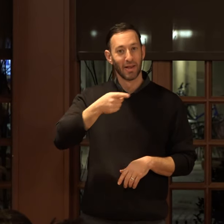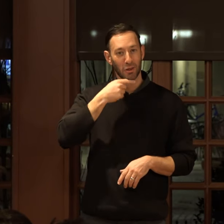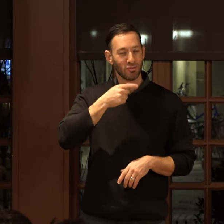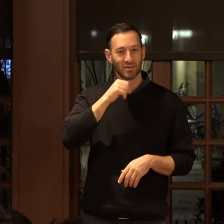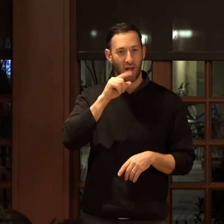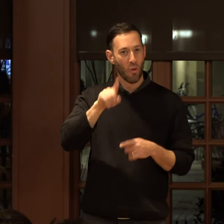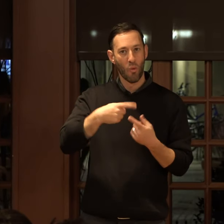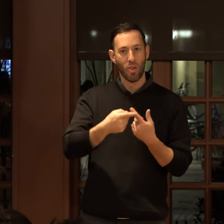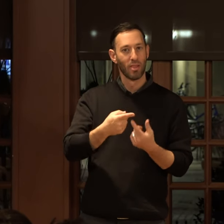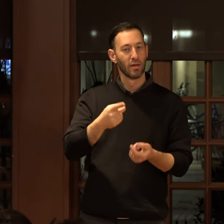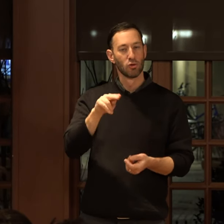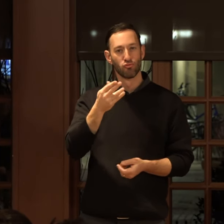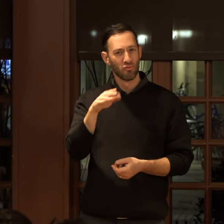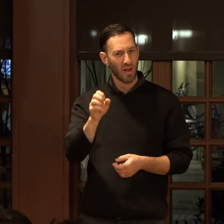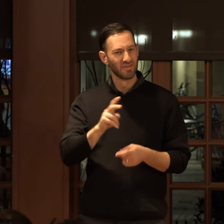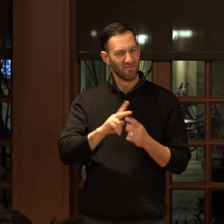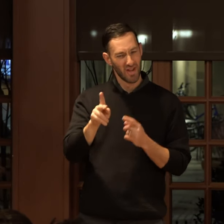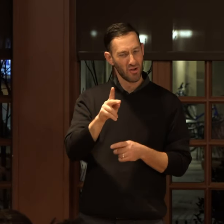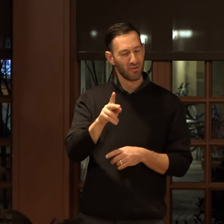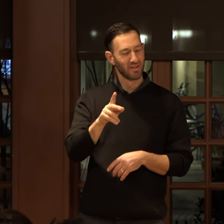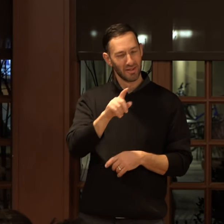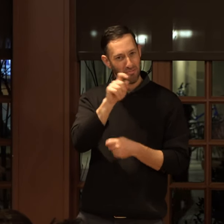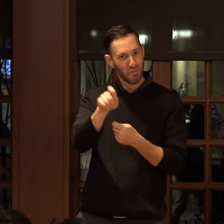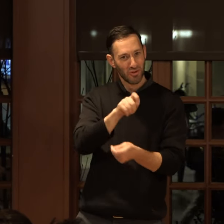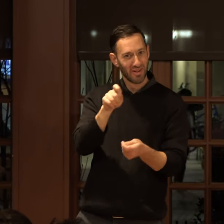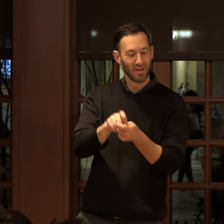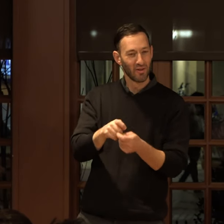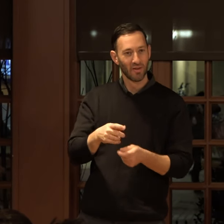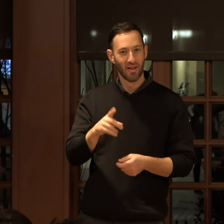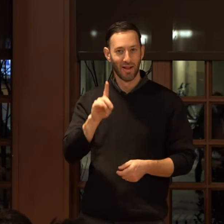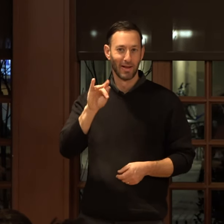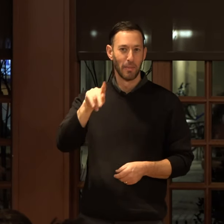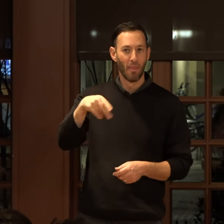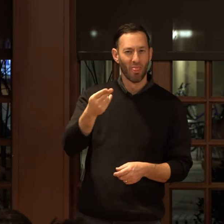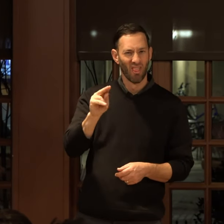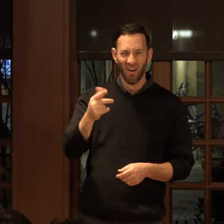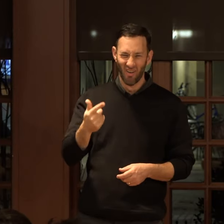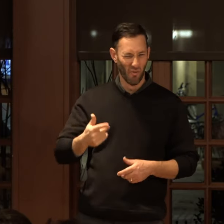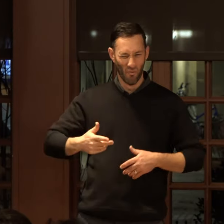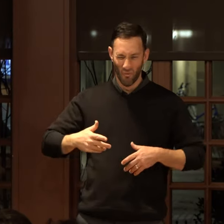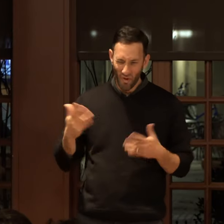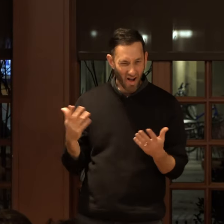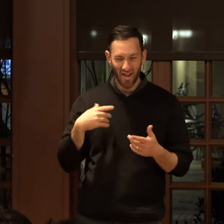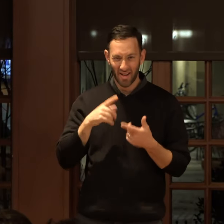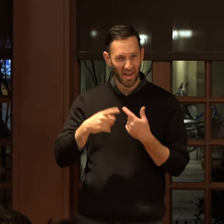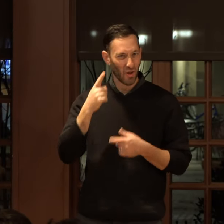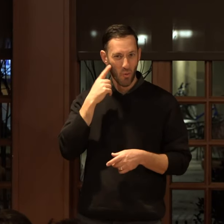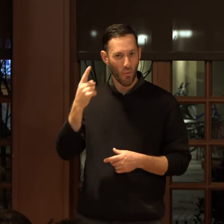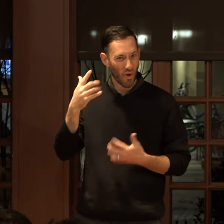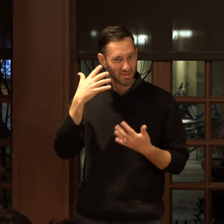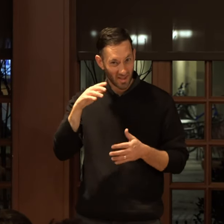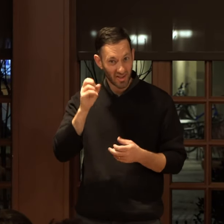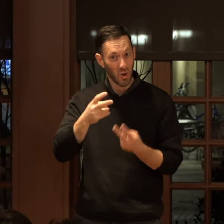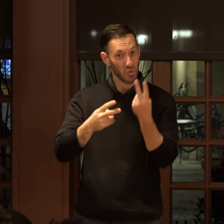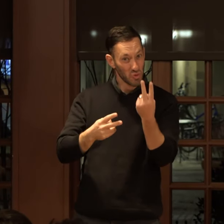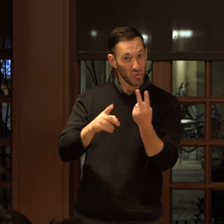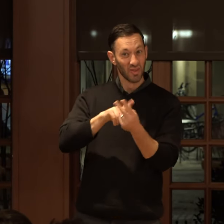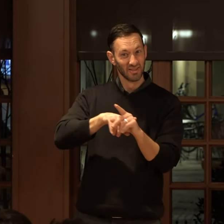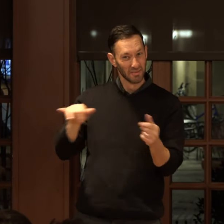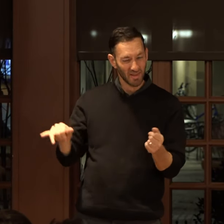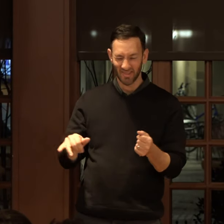just rhymes that you like, you're very particular, right? You're like diphthong, like what? I can't hear one sound but now I have hear two at once.